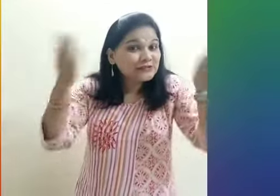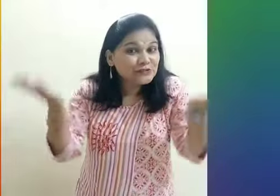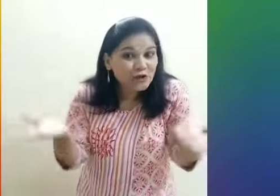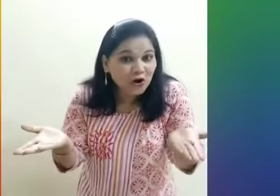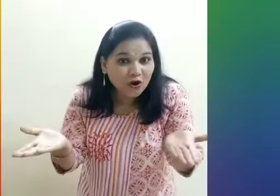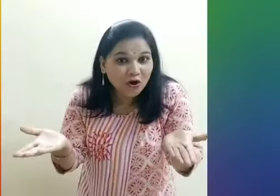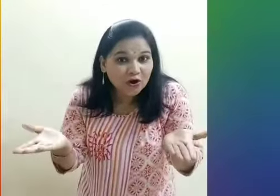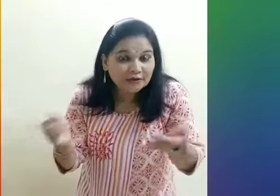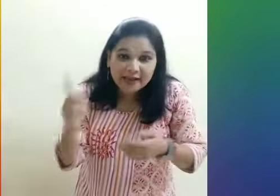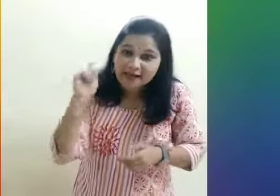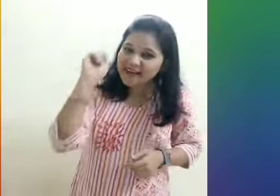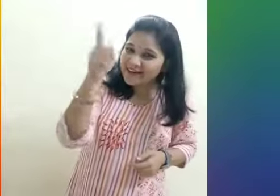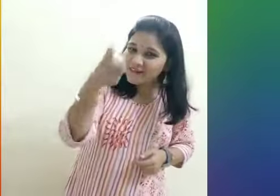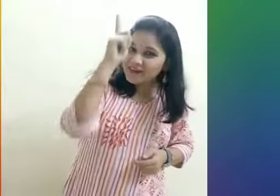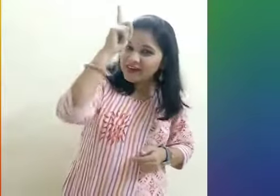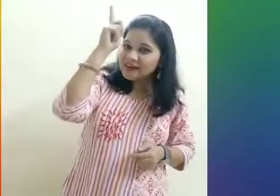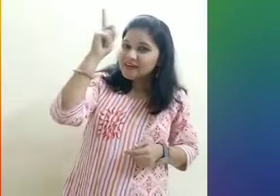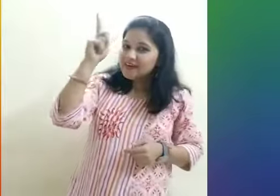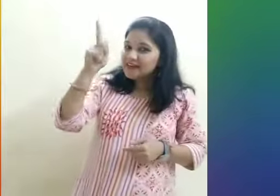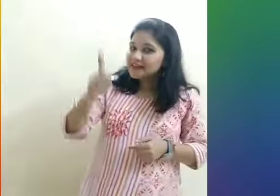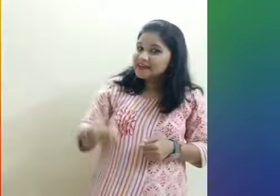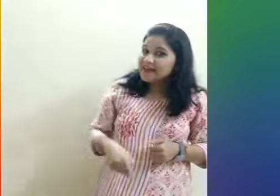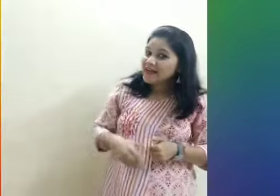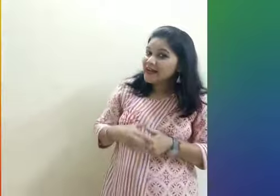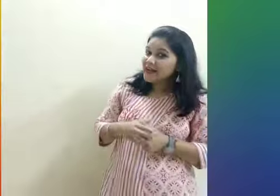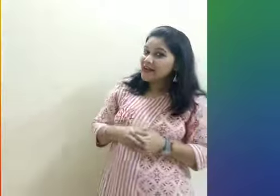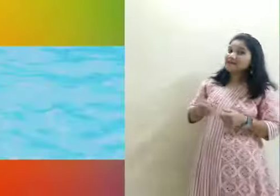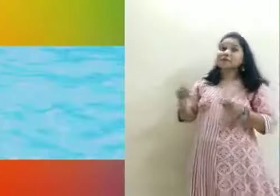song and get ready.